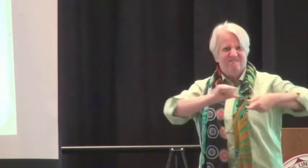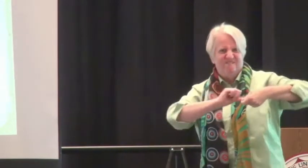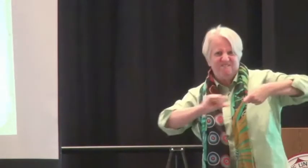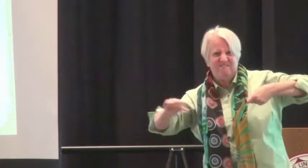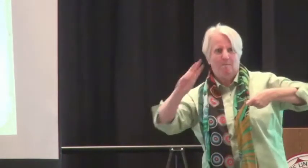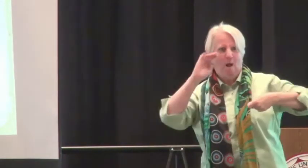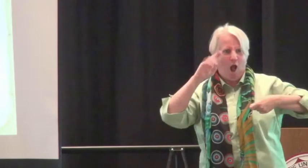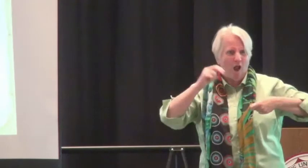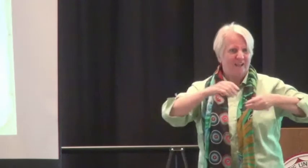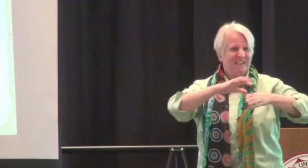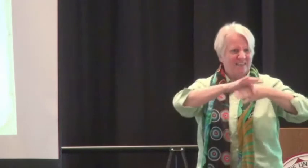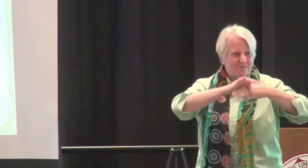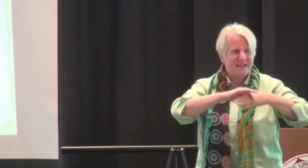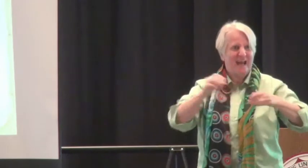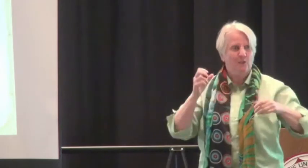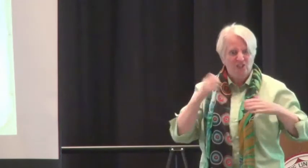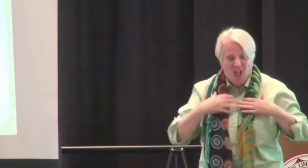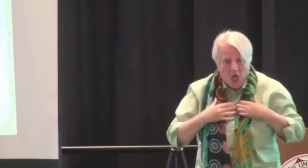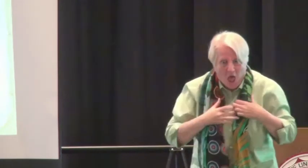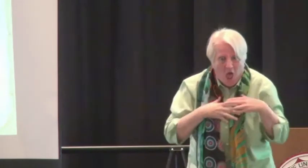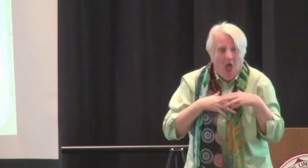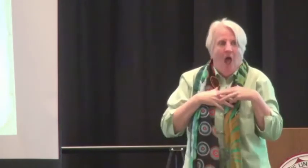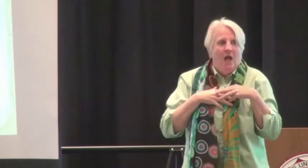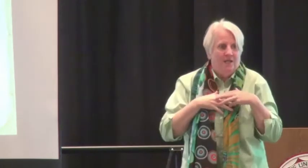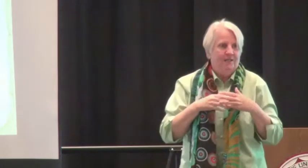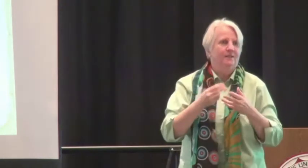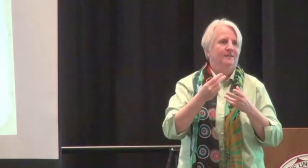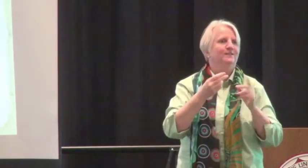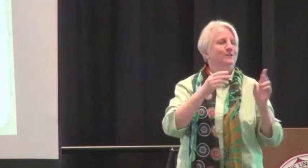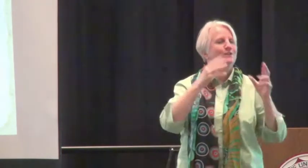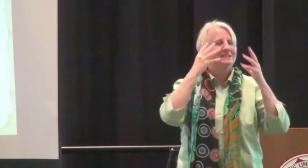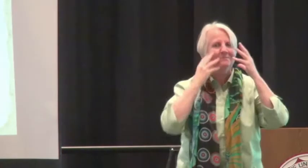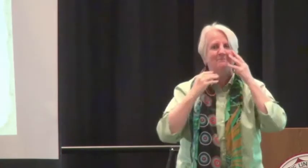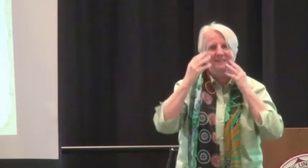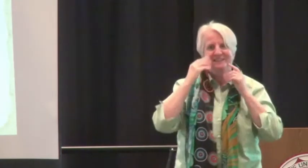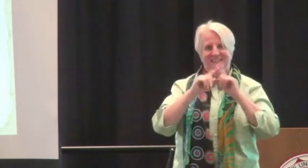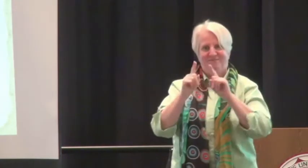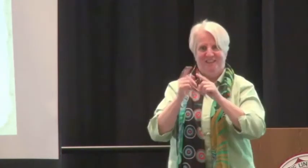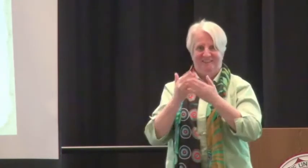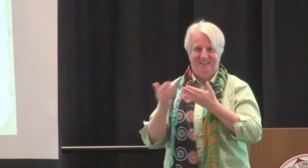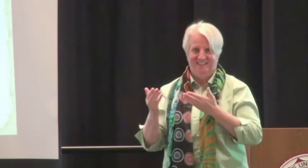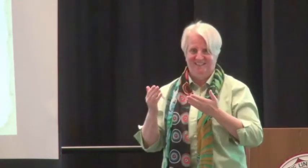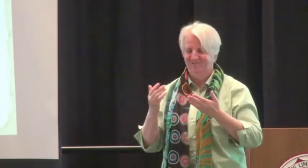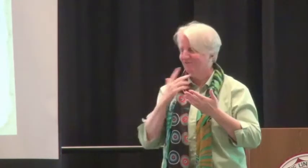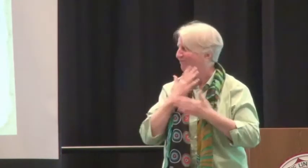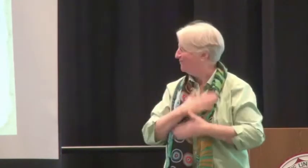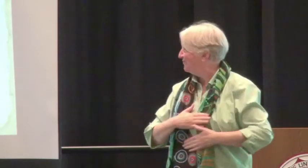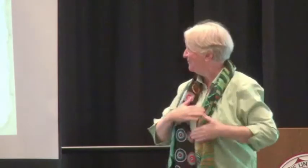We were able to see them go ahead and gut the fish and clean it as part of this excursion that we were on. And again.